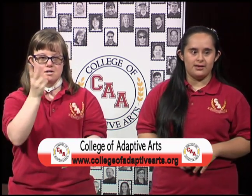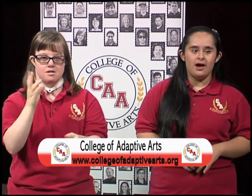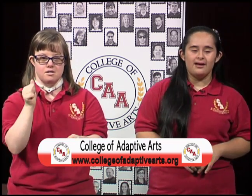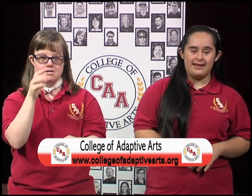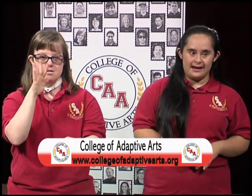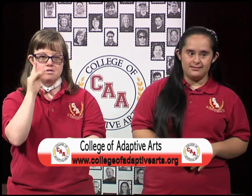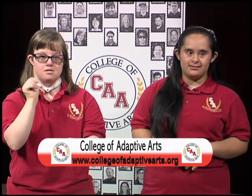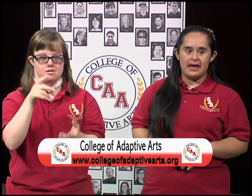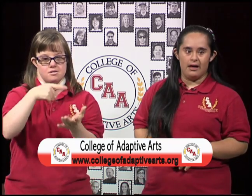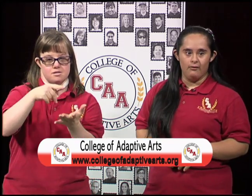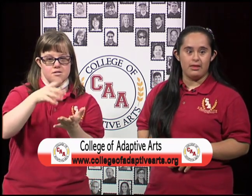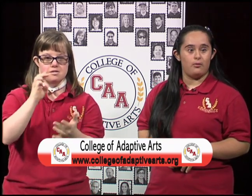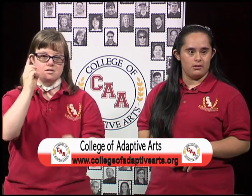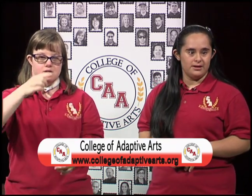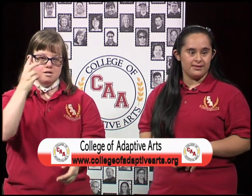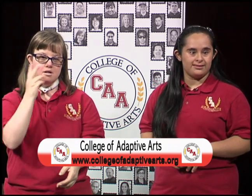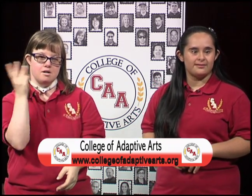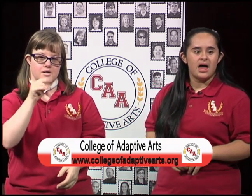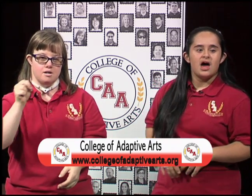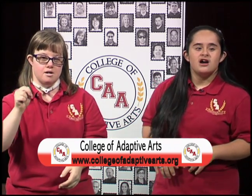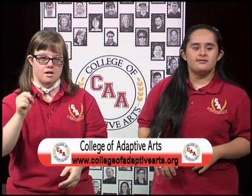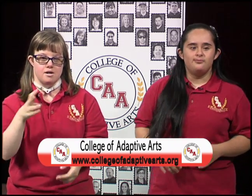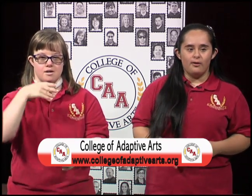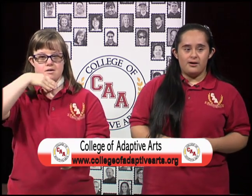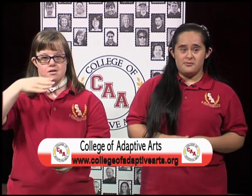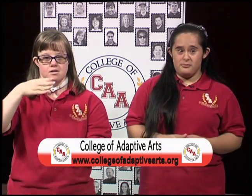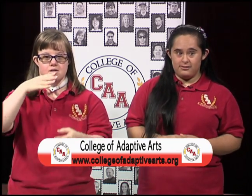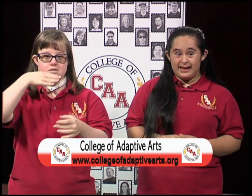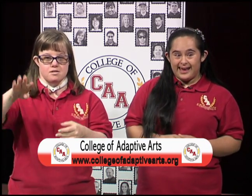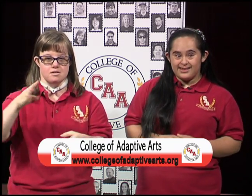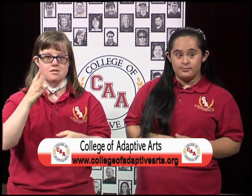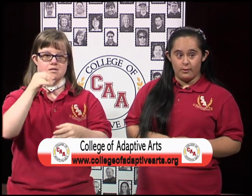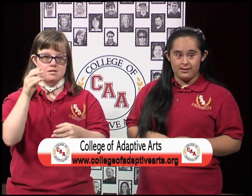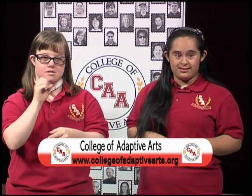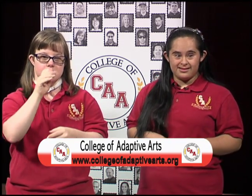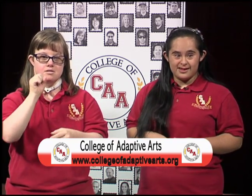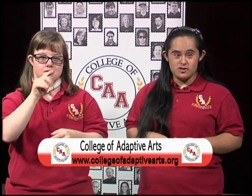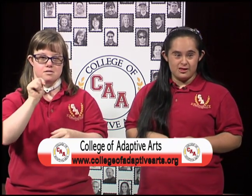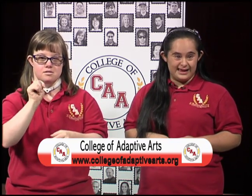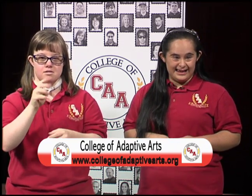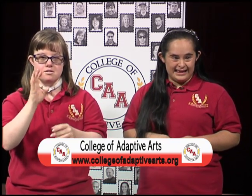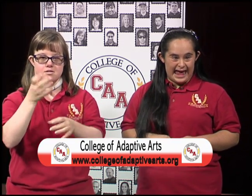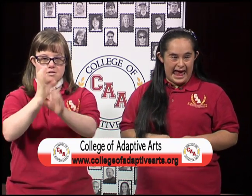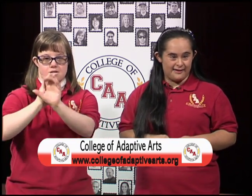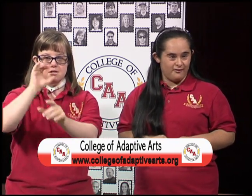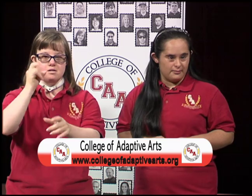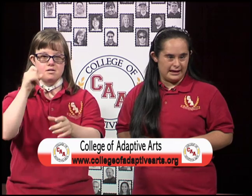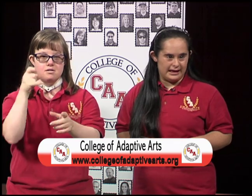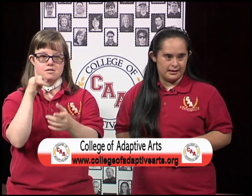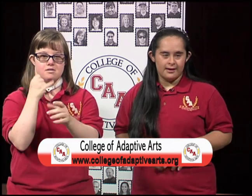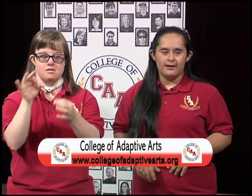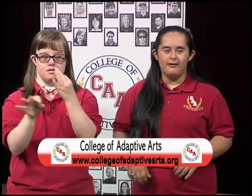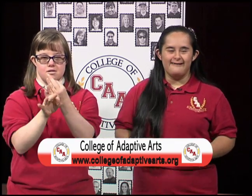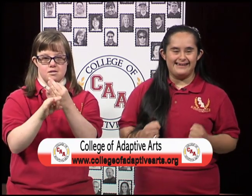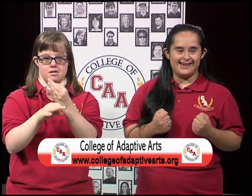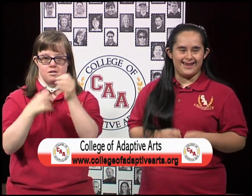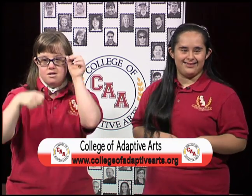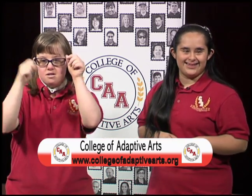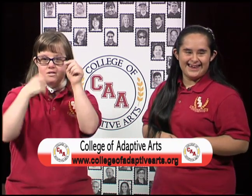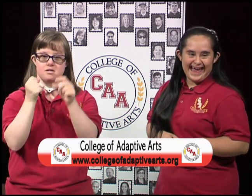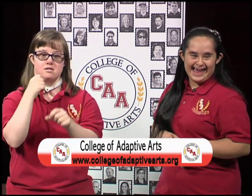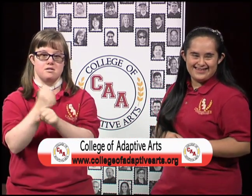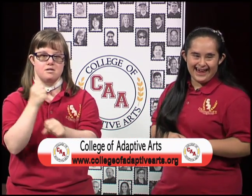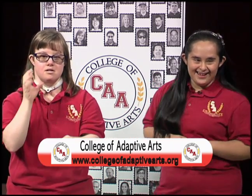arts, dance, health and wellness, music, sports, cheerleading, and filmmaking, oh